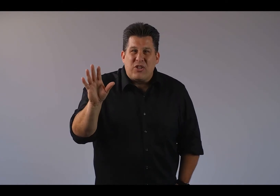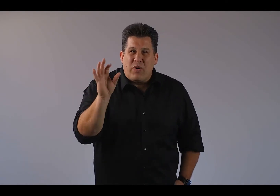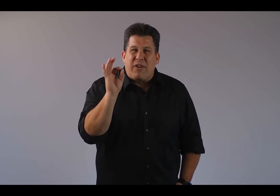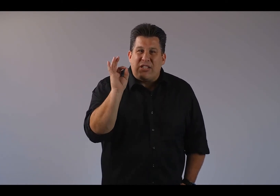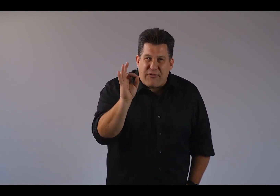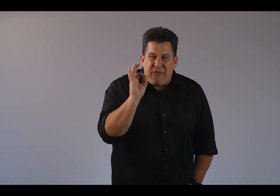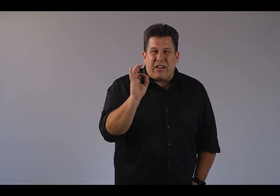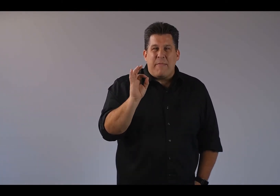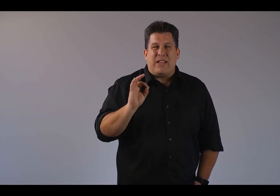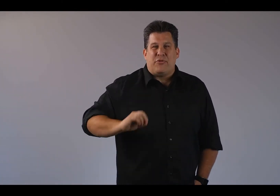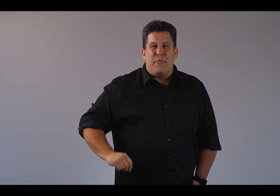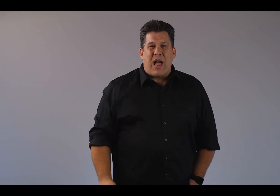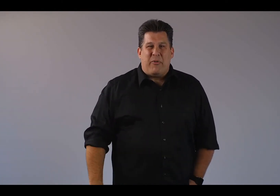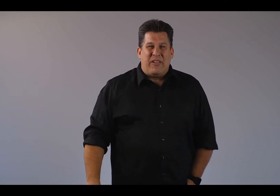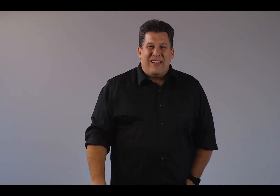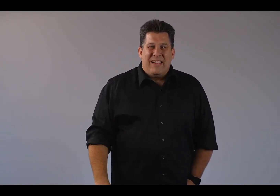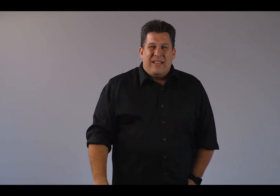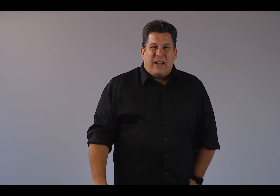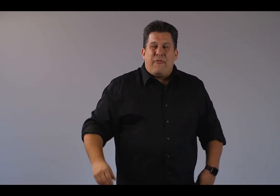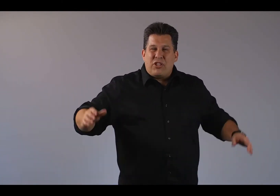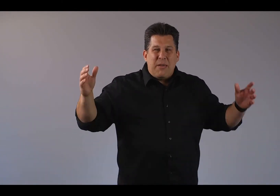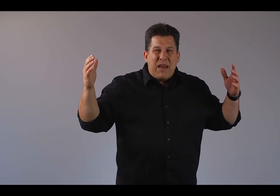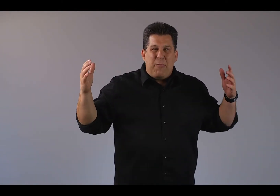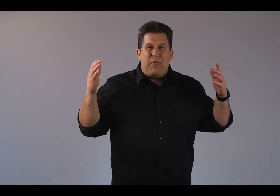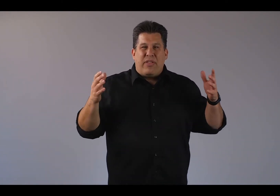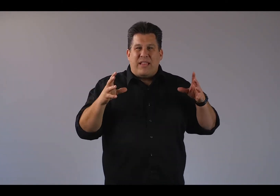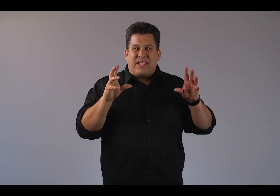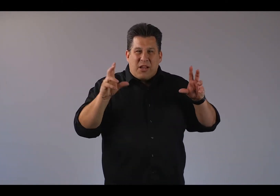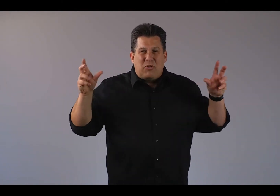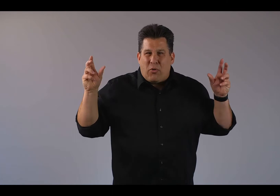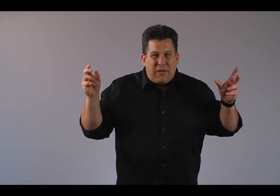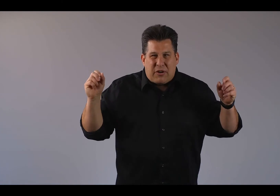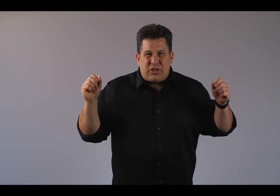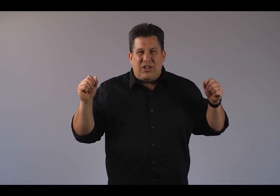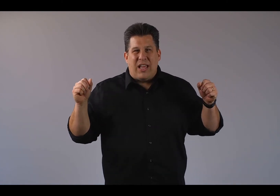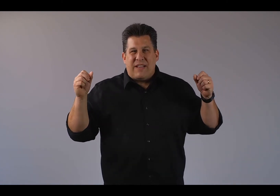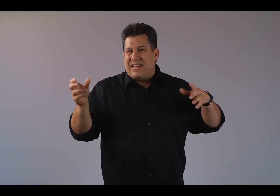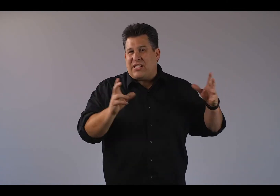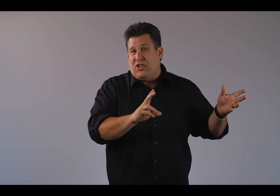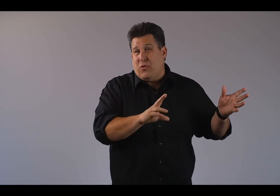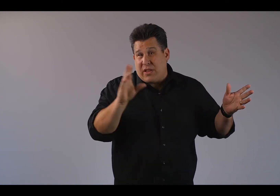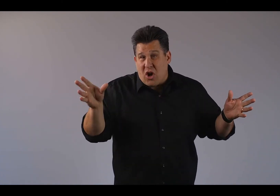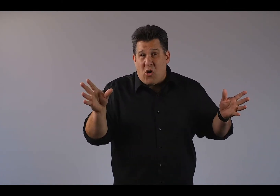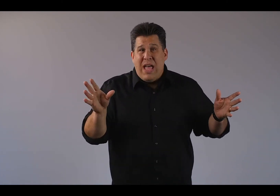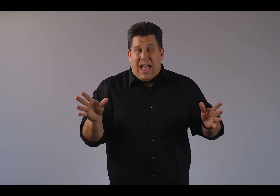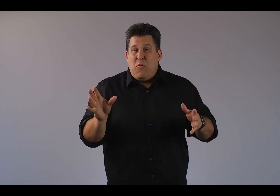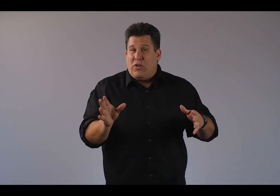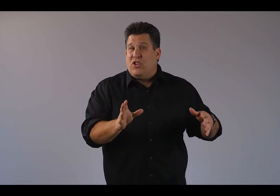is one of God's favorite commands through the Bible. Unfortunately, many people think that the sum total of the Christian life has less to do with go and more to